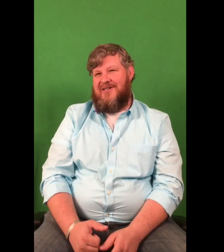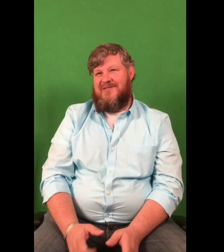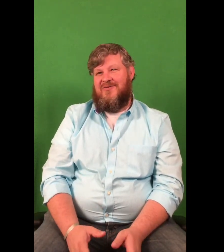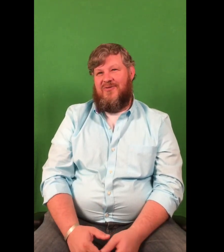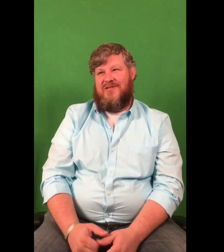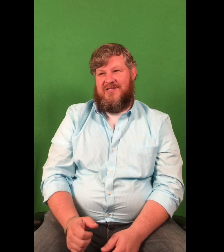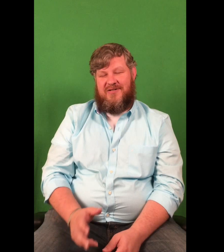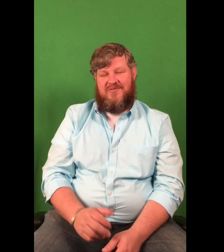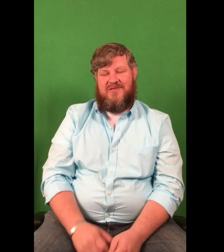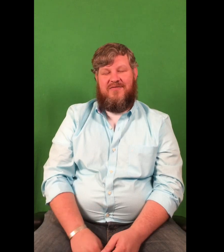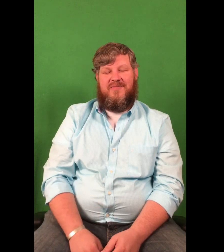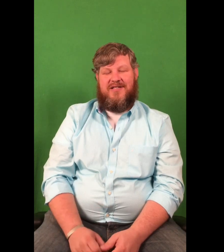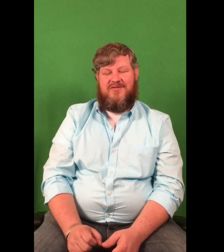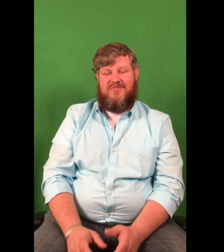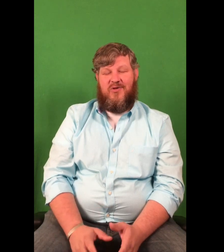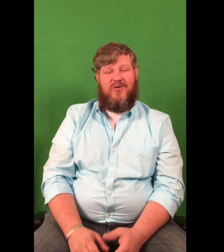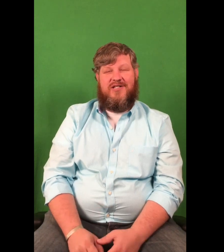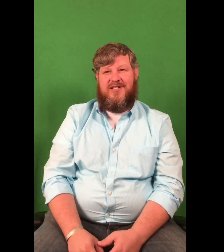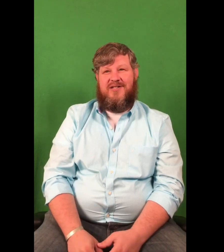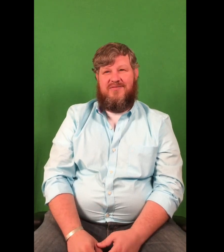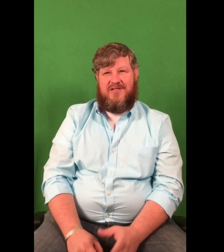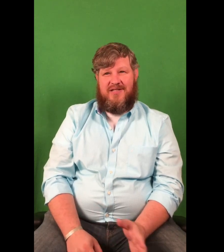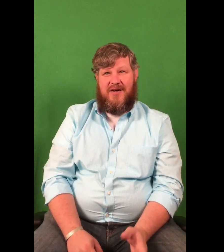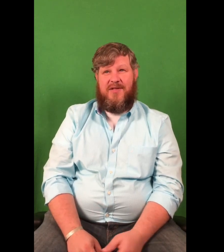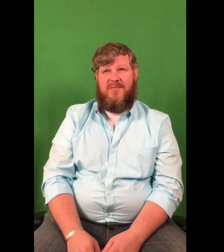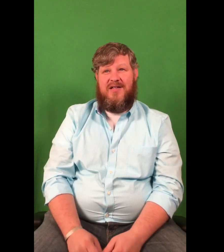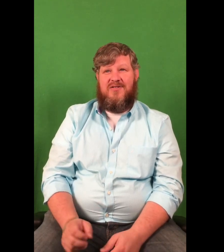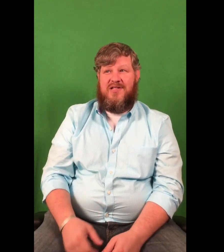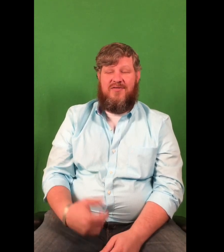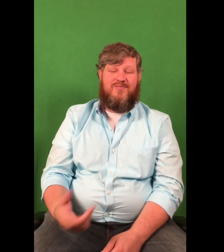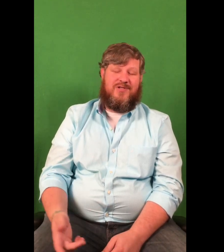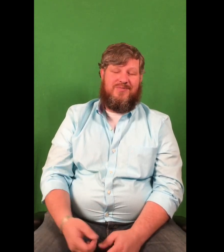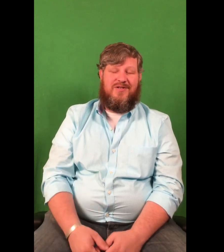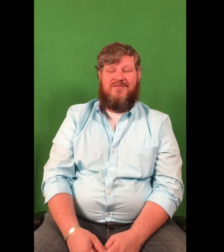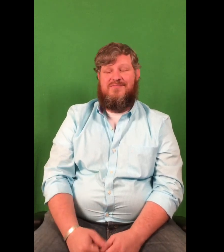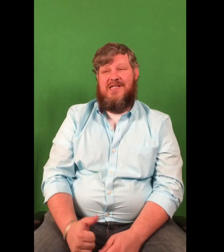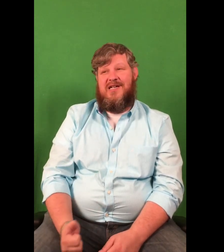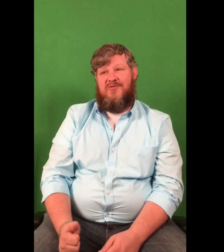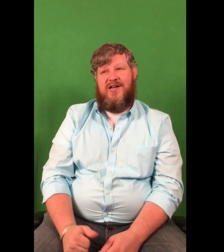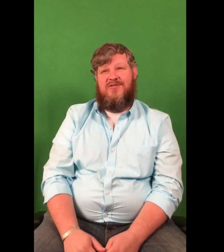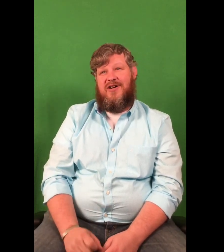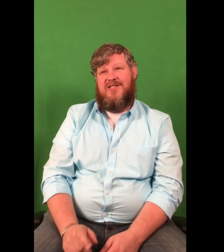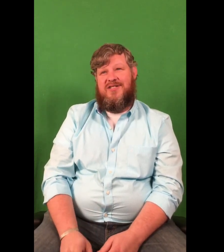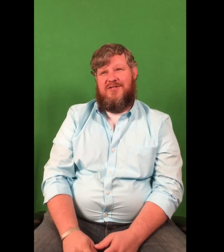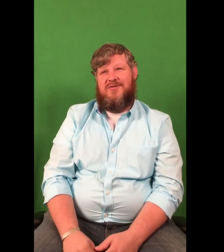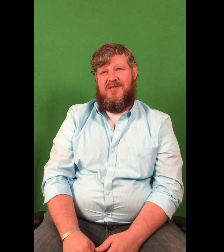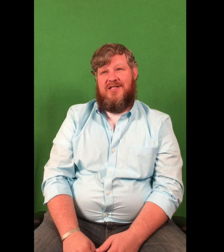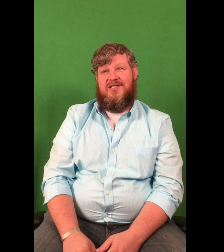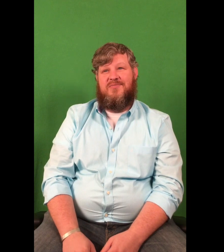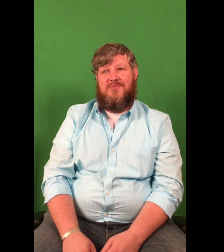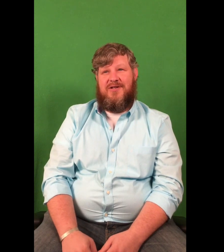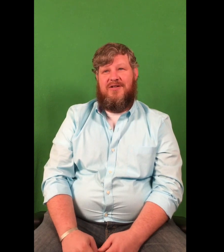you know, information or more to help them out. So then jumped over from Red Cross to Team Rubicon,